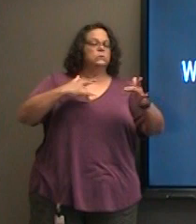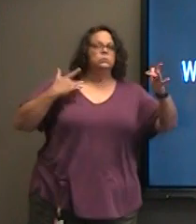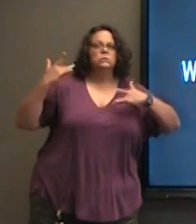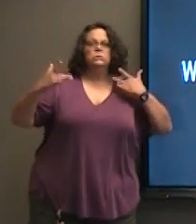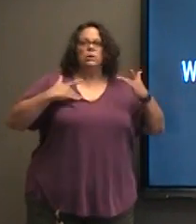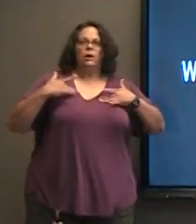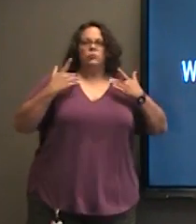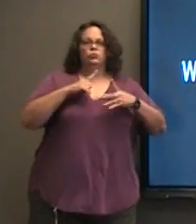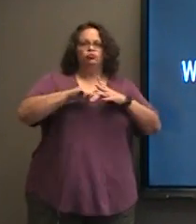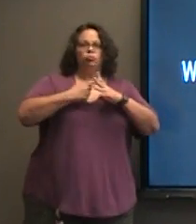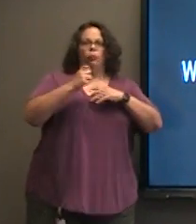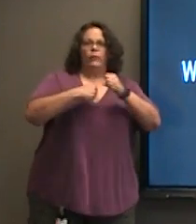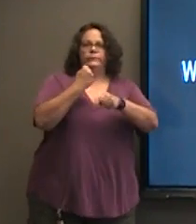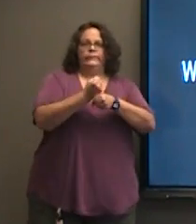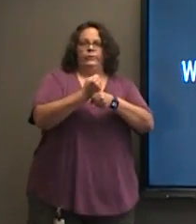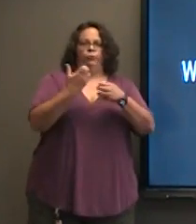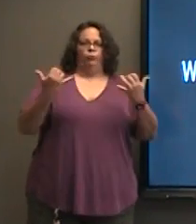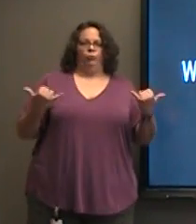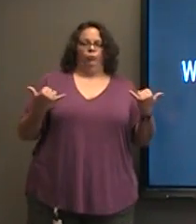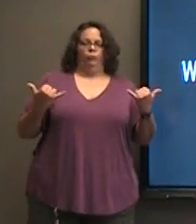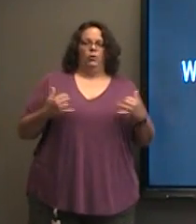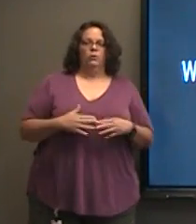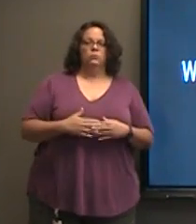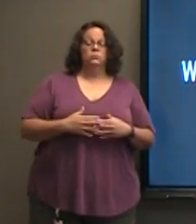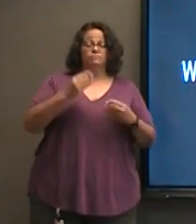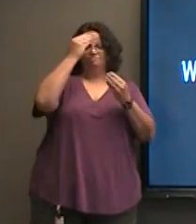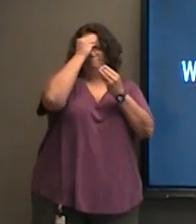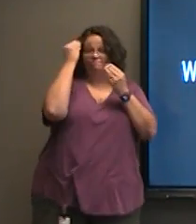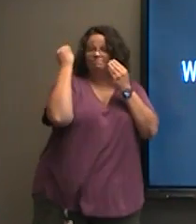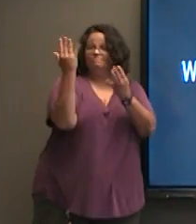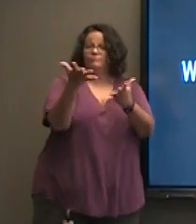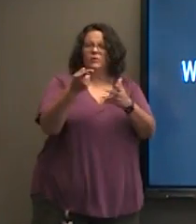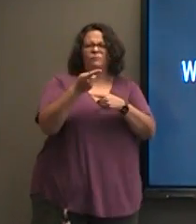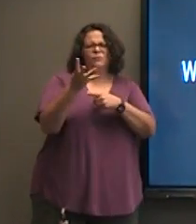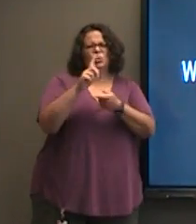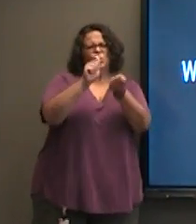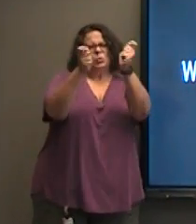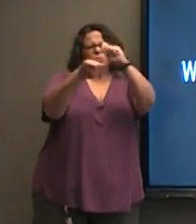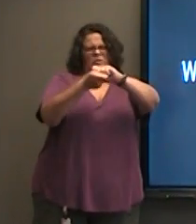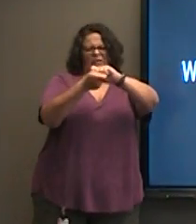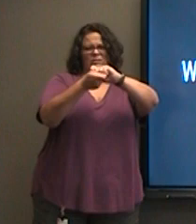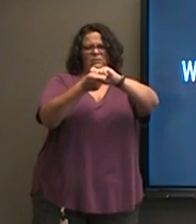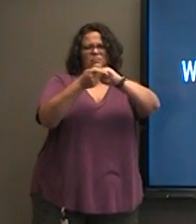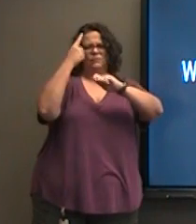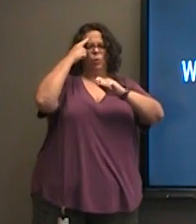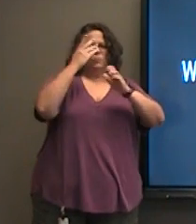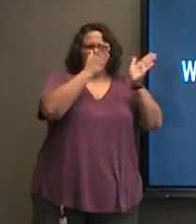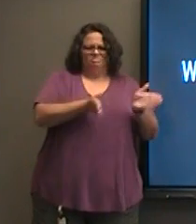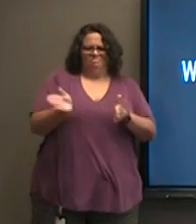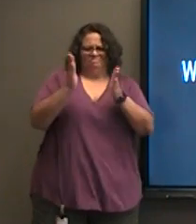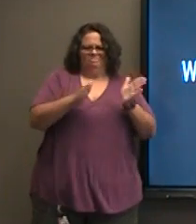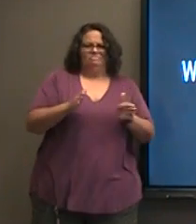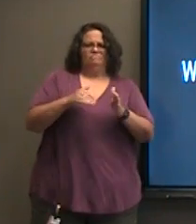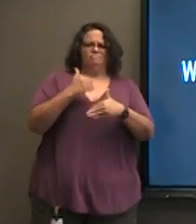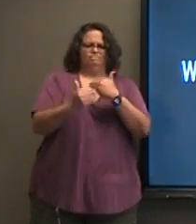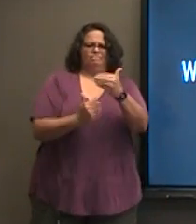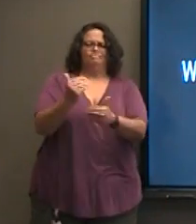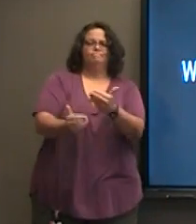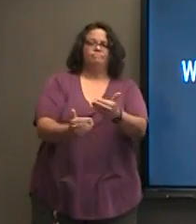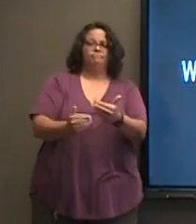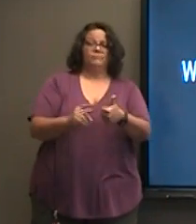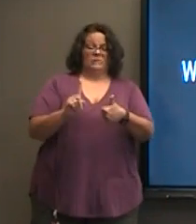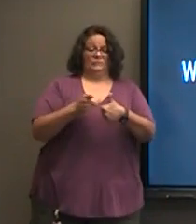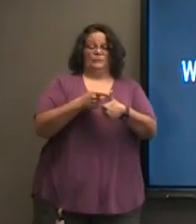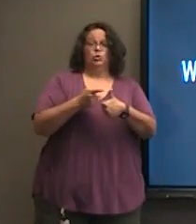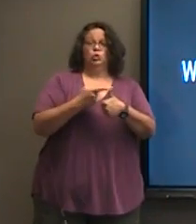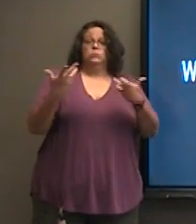underway. And as we do, I want to let you know that there's a few things that we've changed for procedures as far as the school year goes. First one being